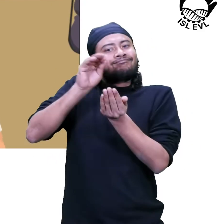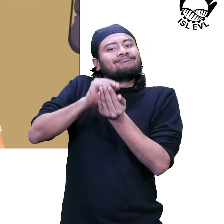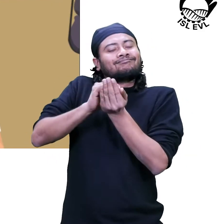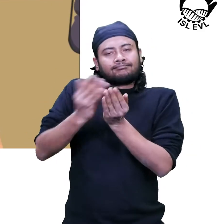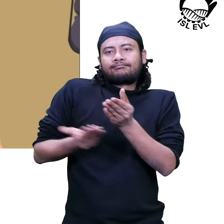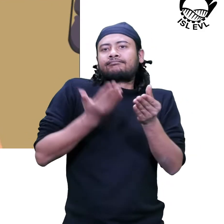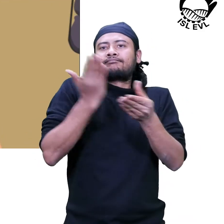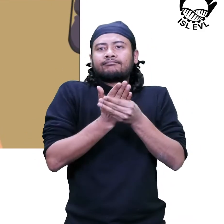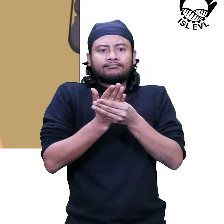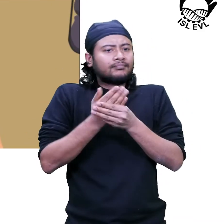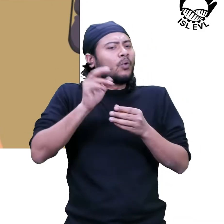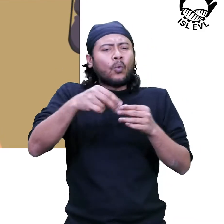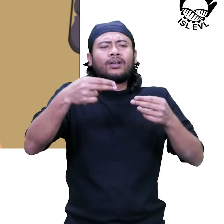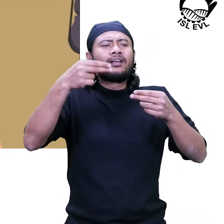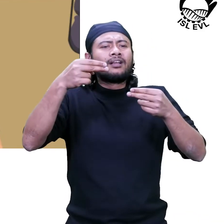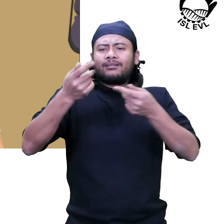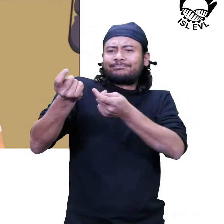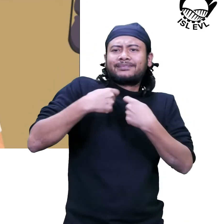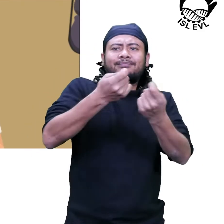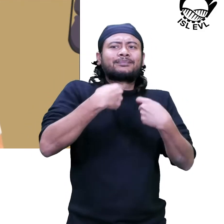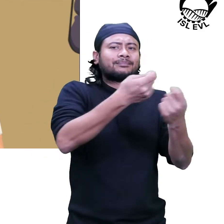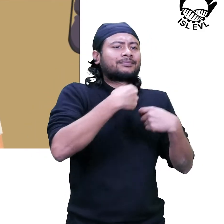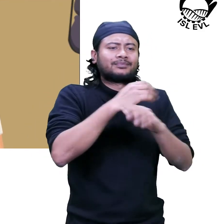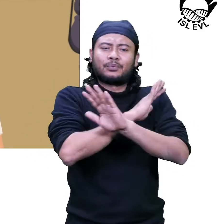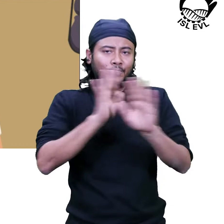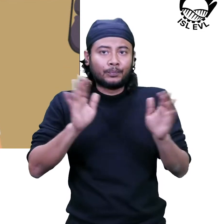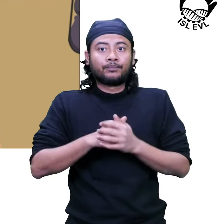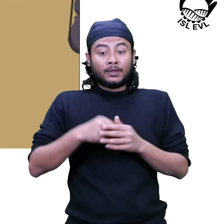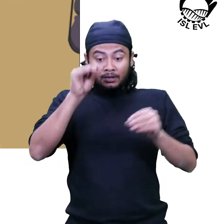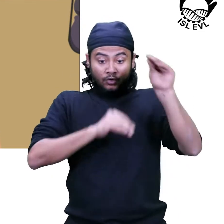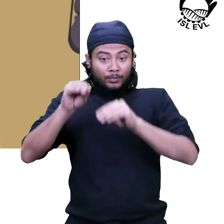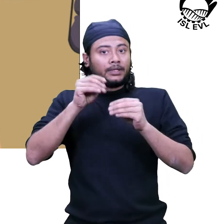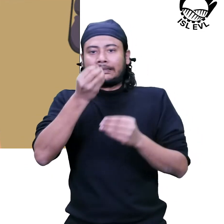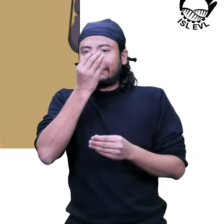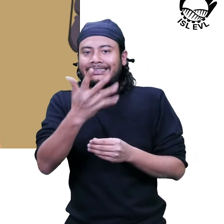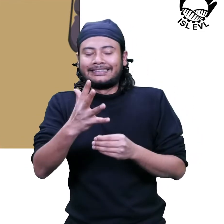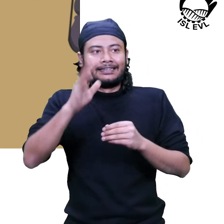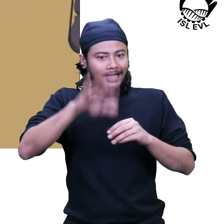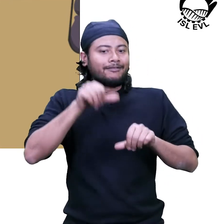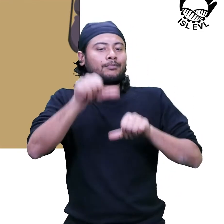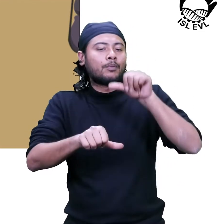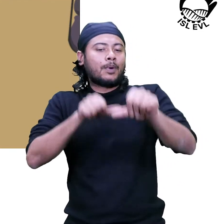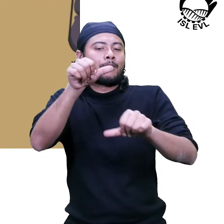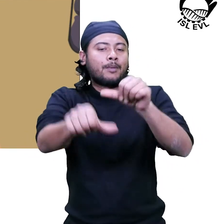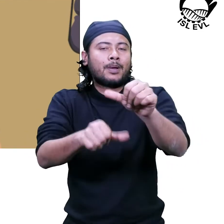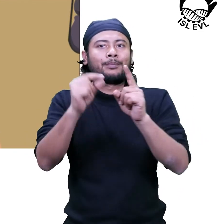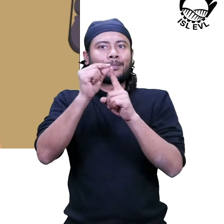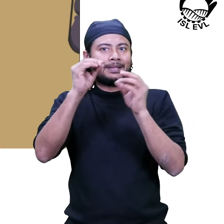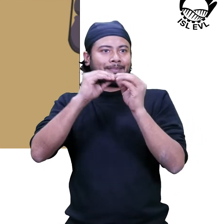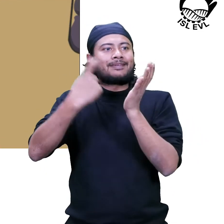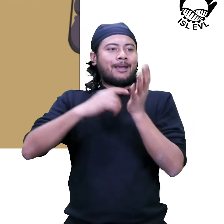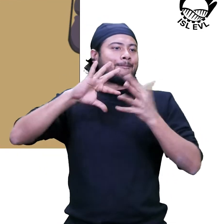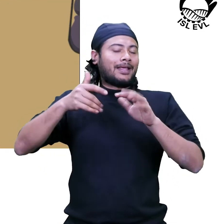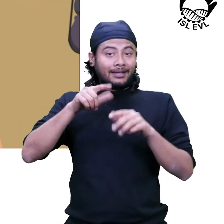holders. There are many steps involved in documentation process of people's biodiversity register.